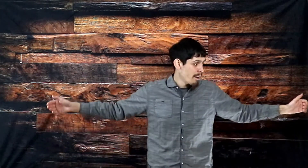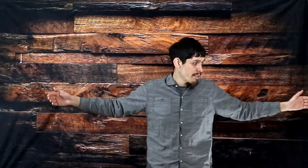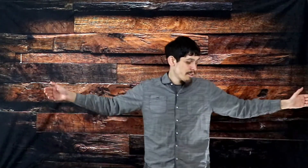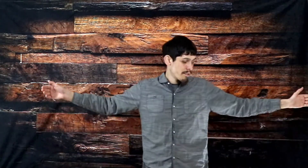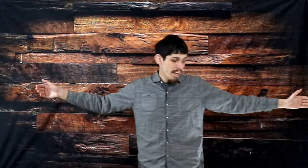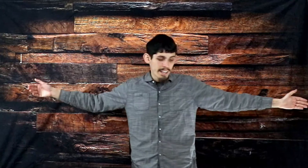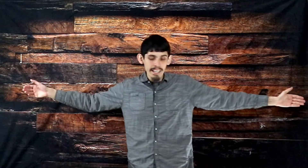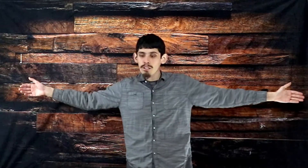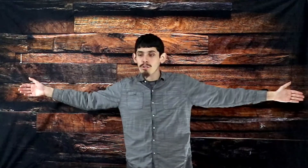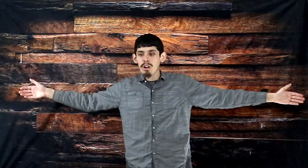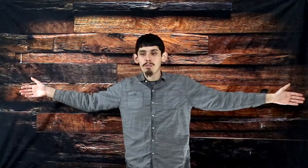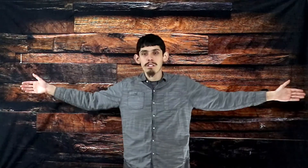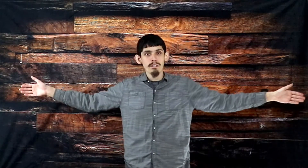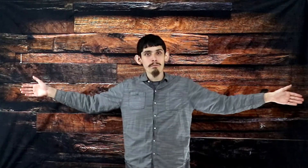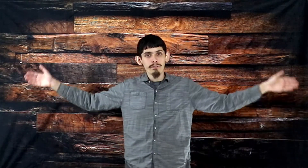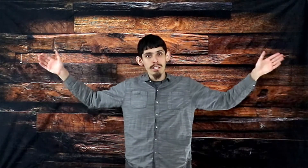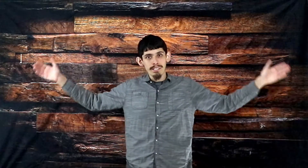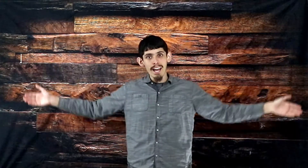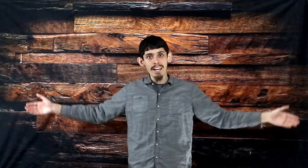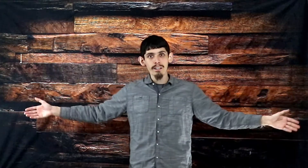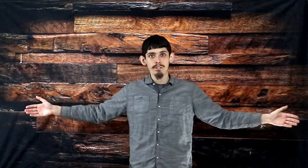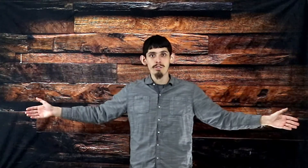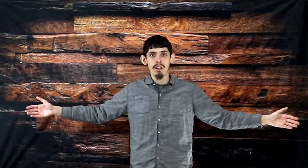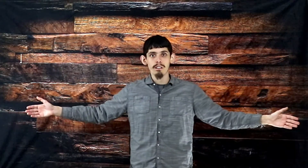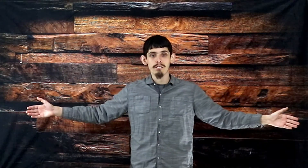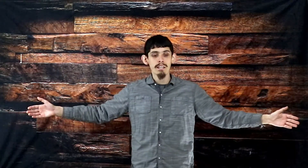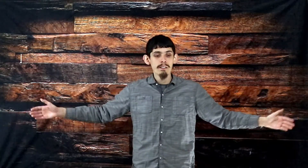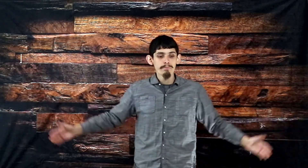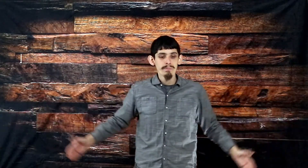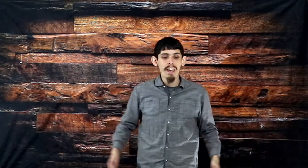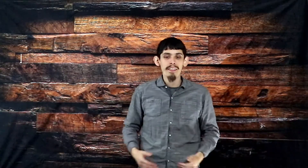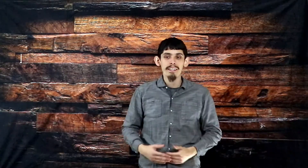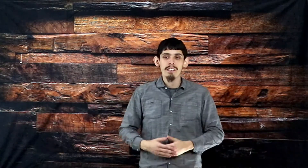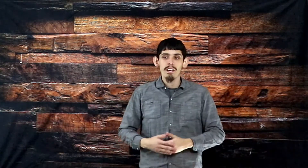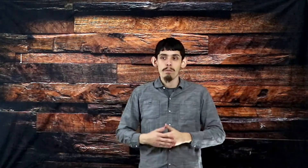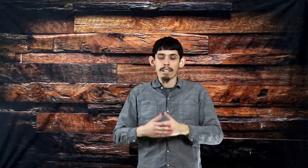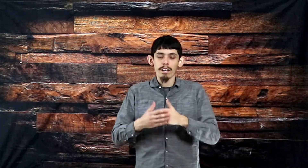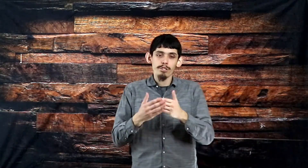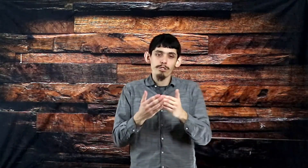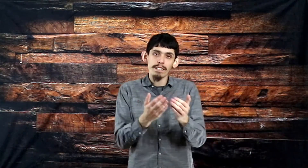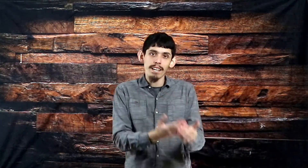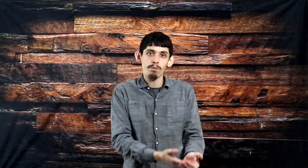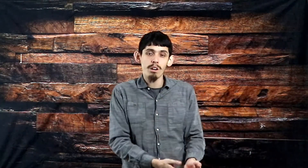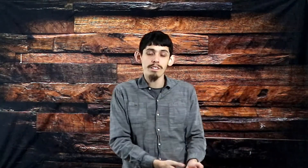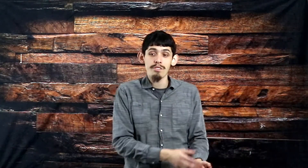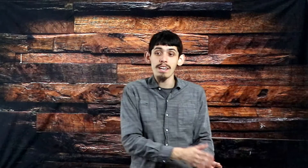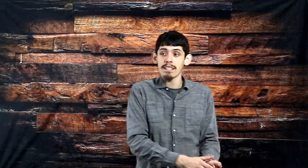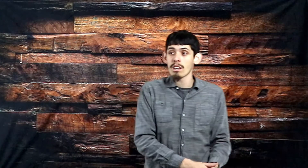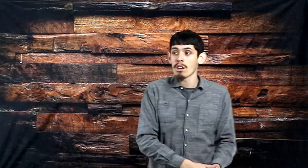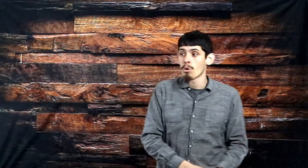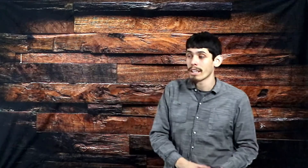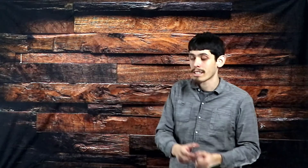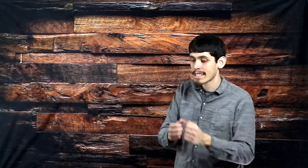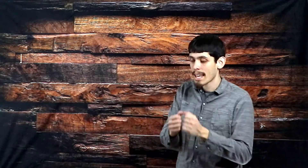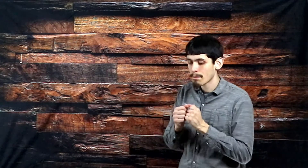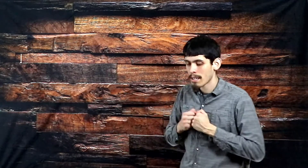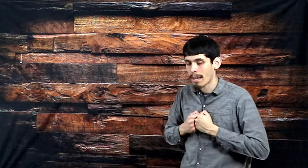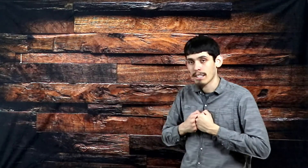That hitting the rock was a symbol of Christ dying on the cross. And then, because Christ died once, then we accept him as our